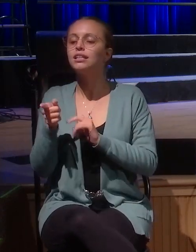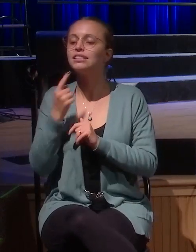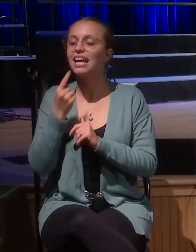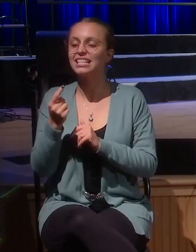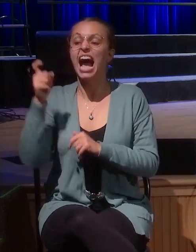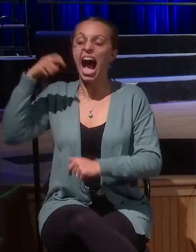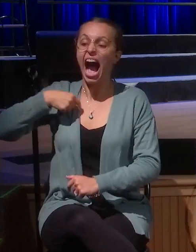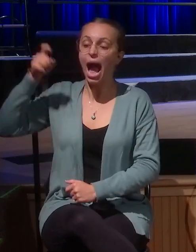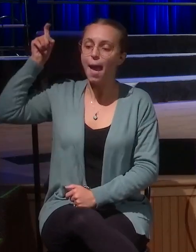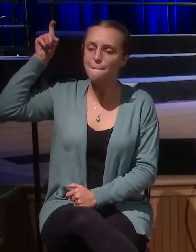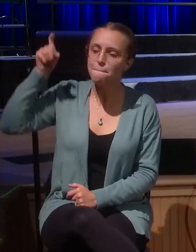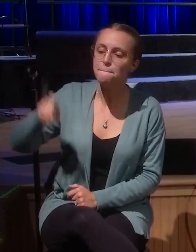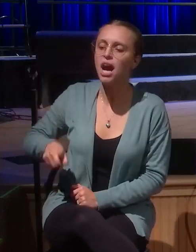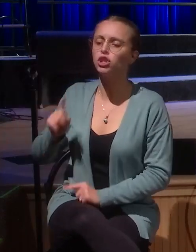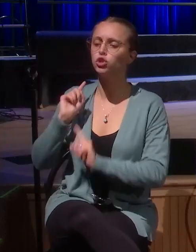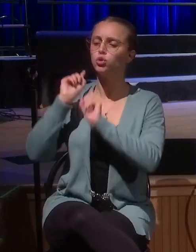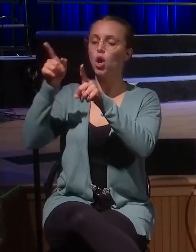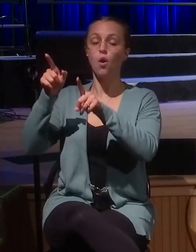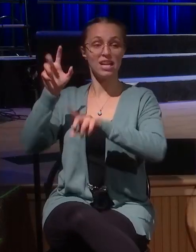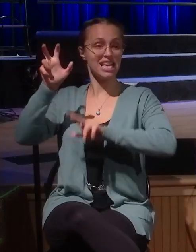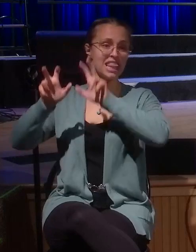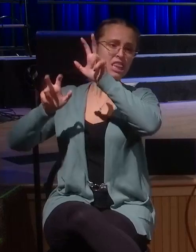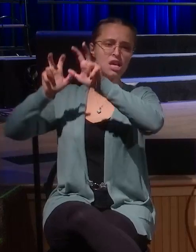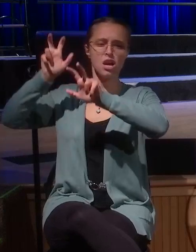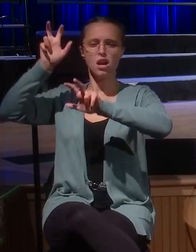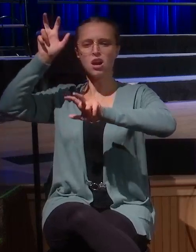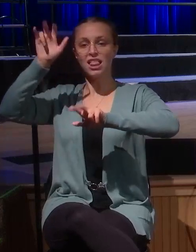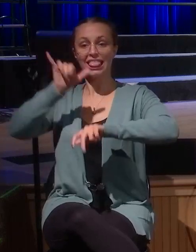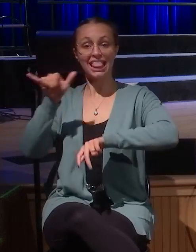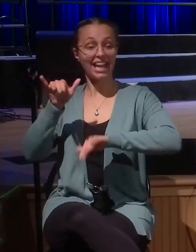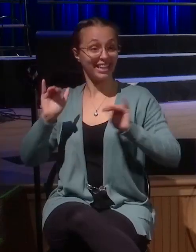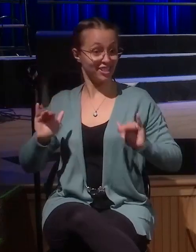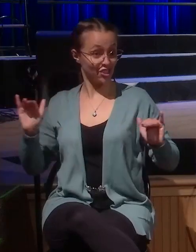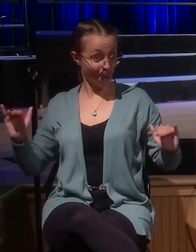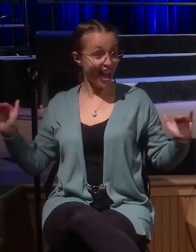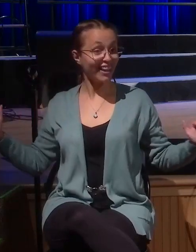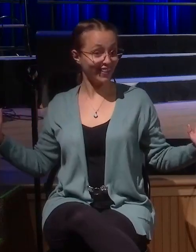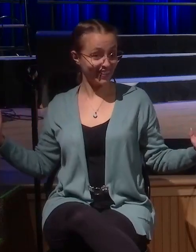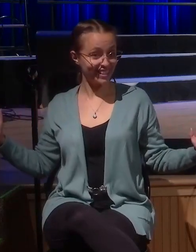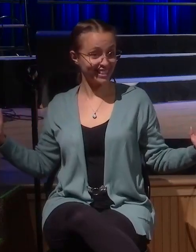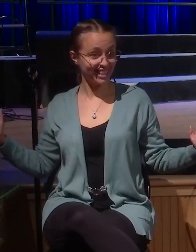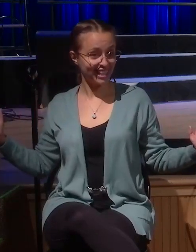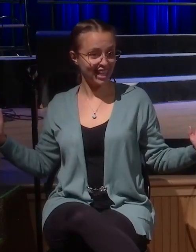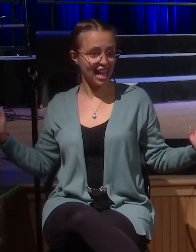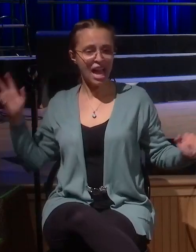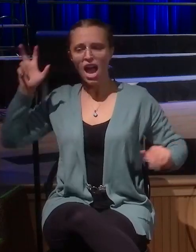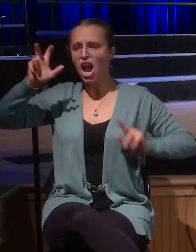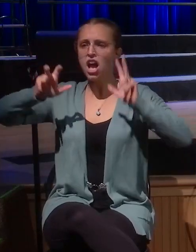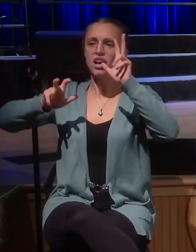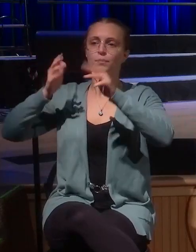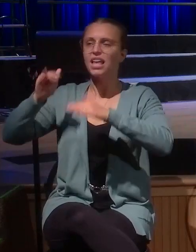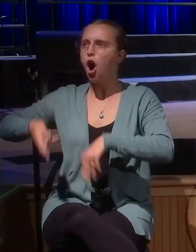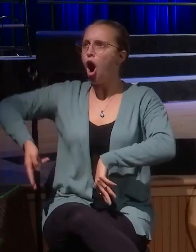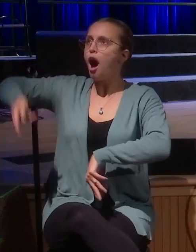must go. And he climbs a tree like a child to get up there high and say, God, I must see you.